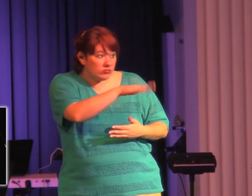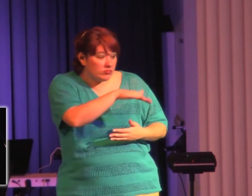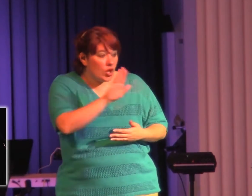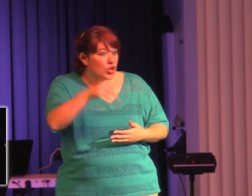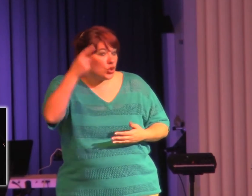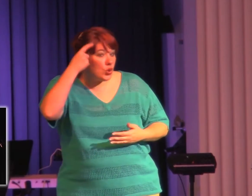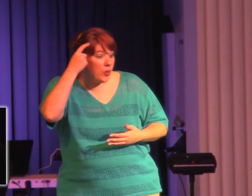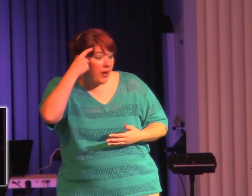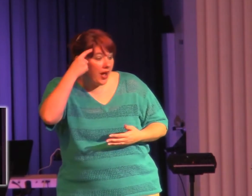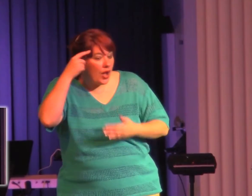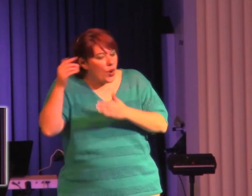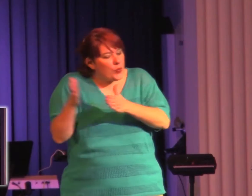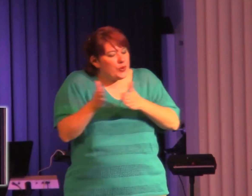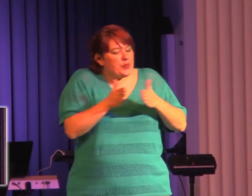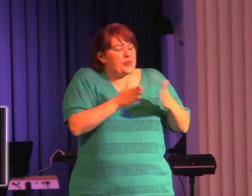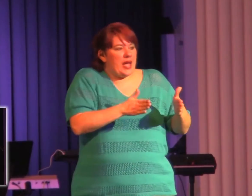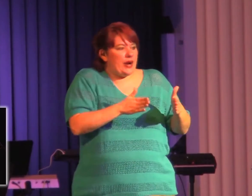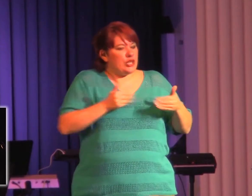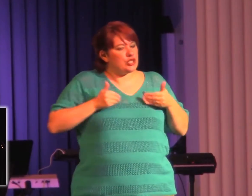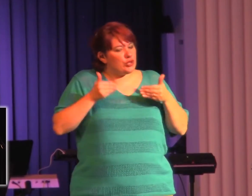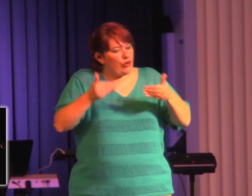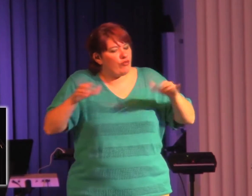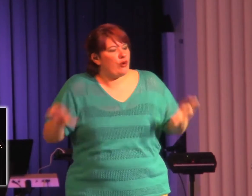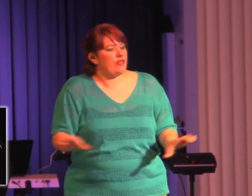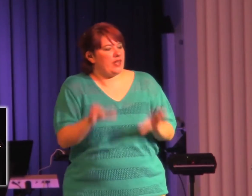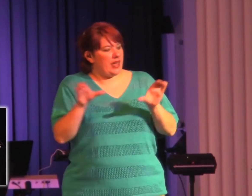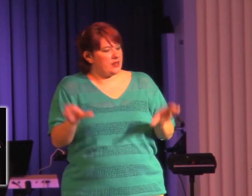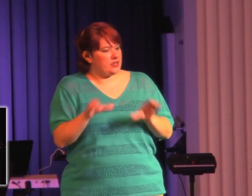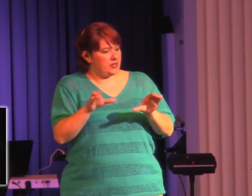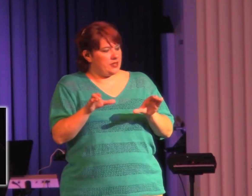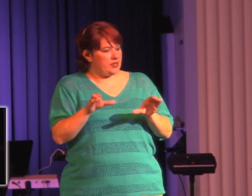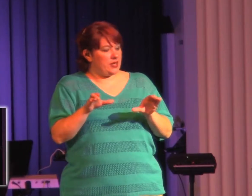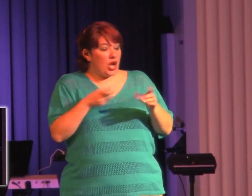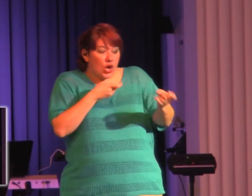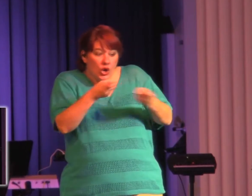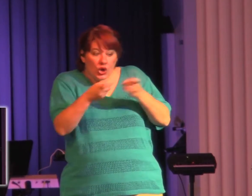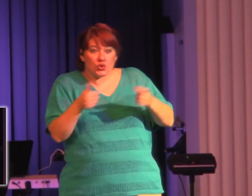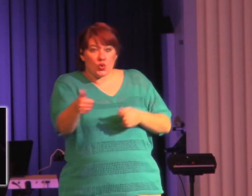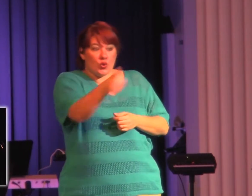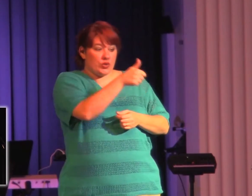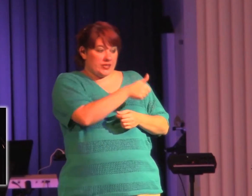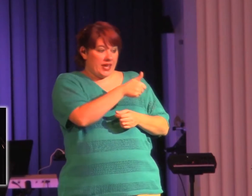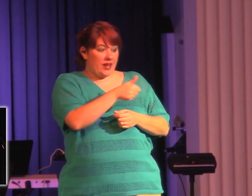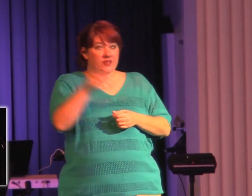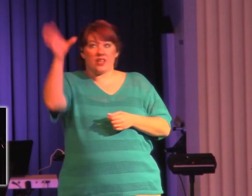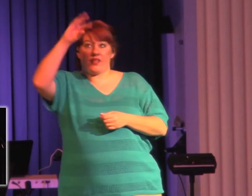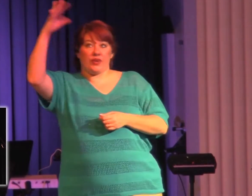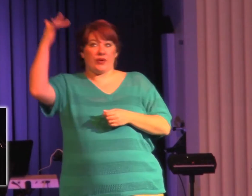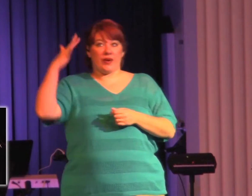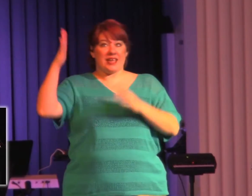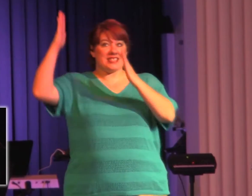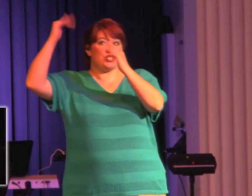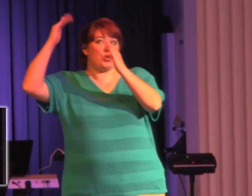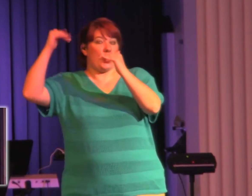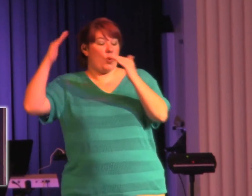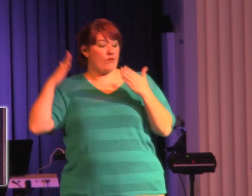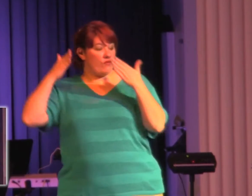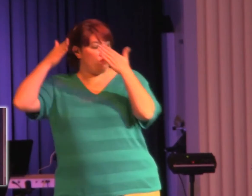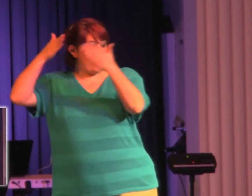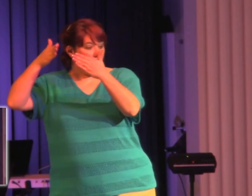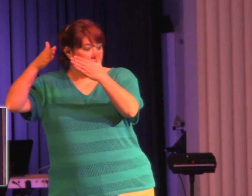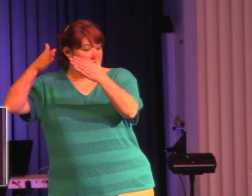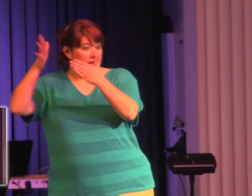minds for action, be self-controlled, set your hope fully on the grace to be given you when Jesus Christ is